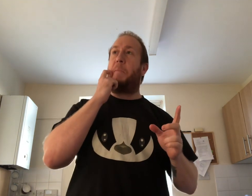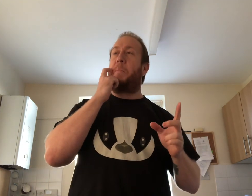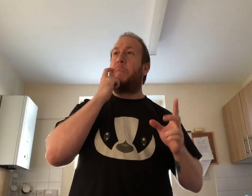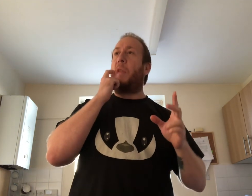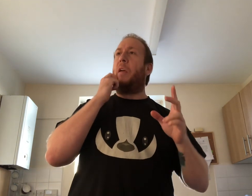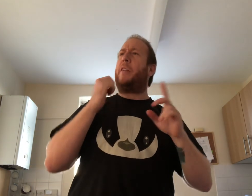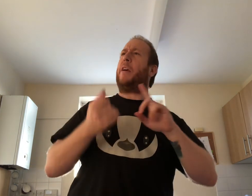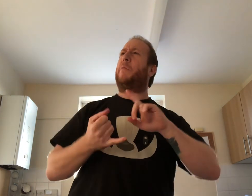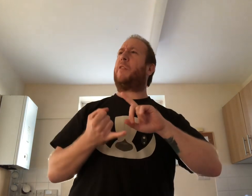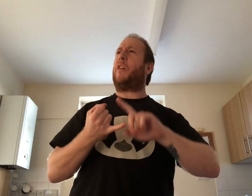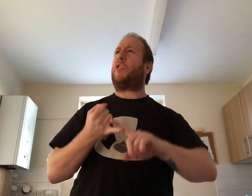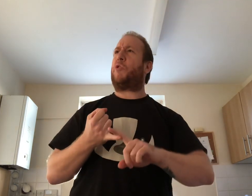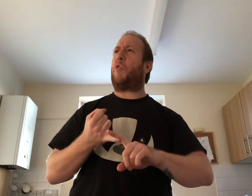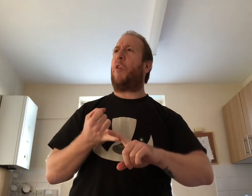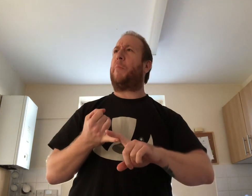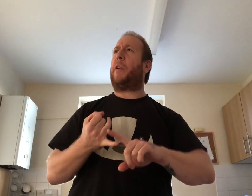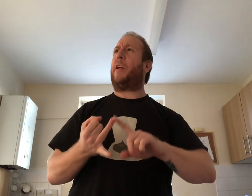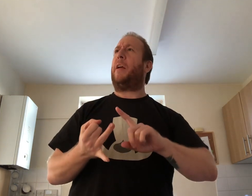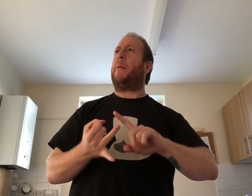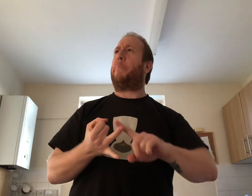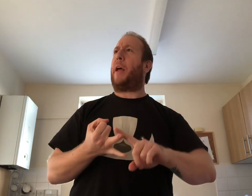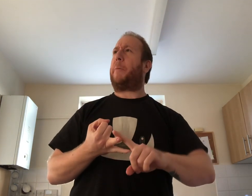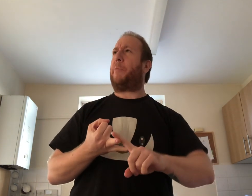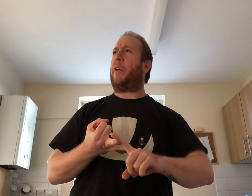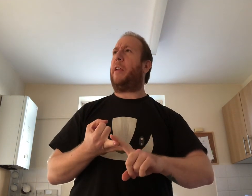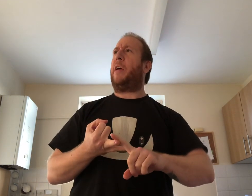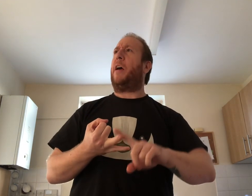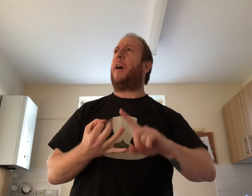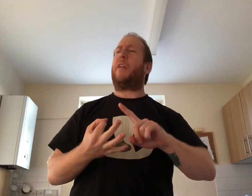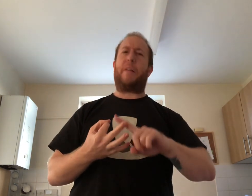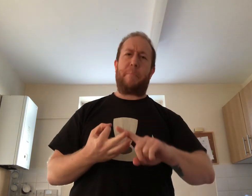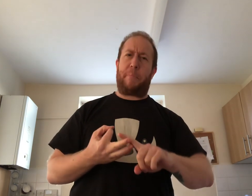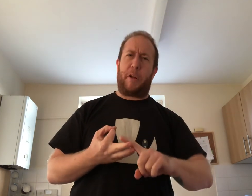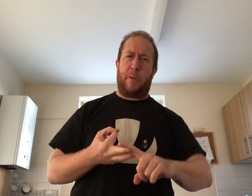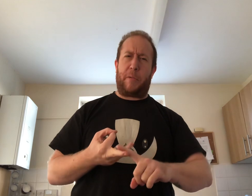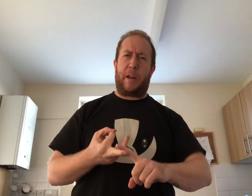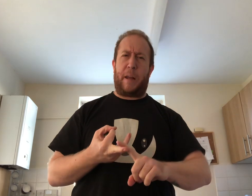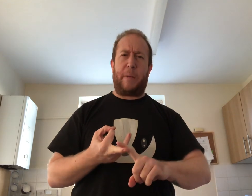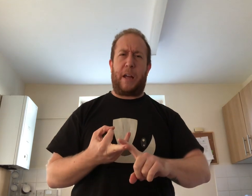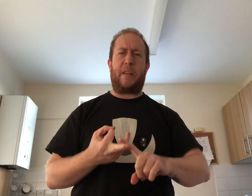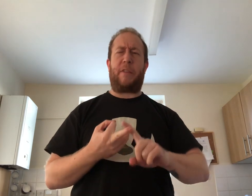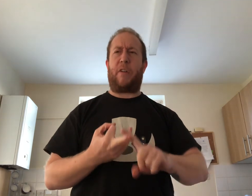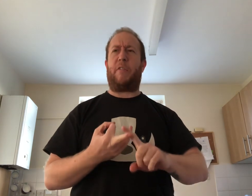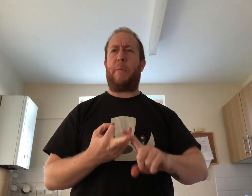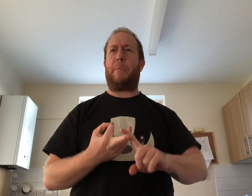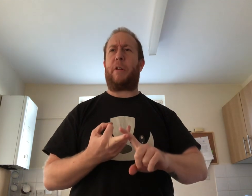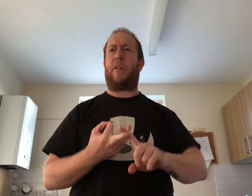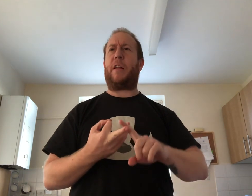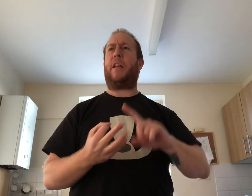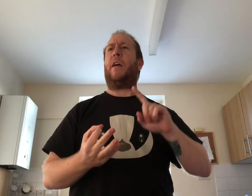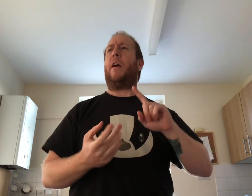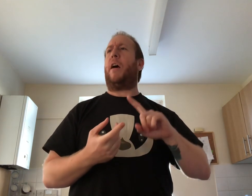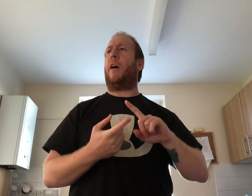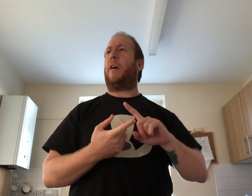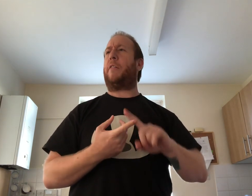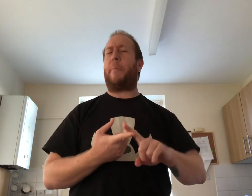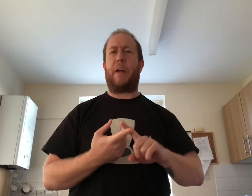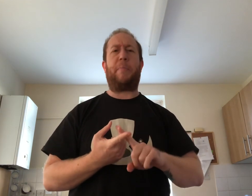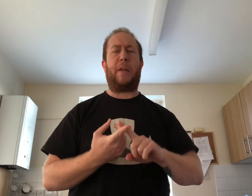yeah there was like strawberry blackberry and I think blueberry lemonade if I remember correctly uh there may have been